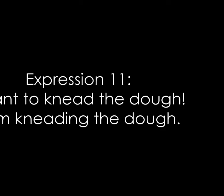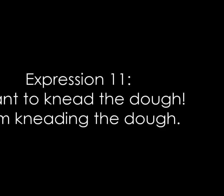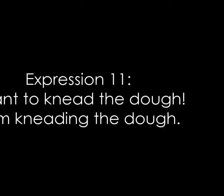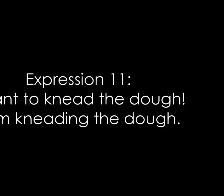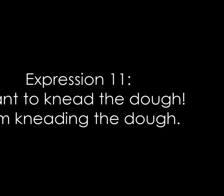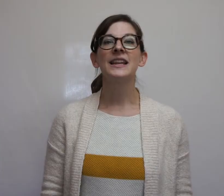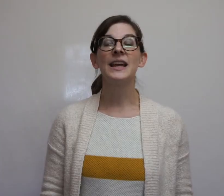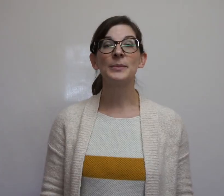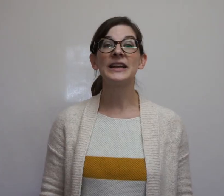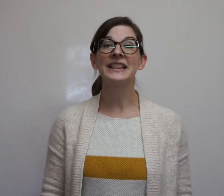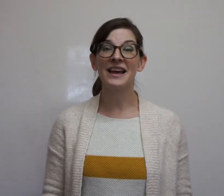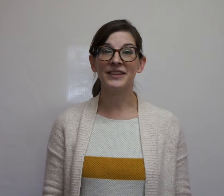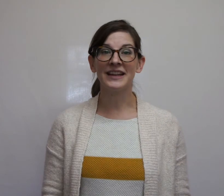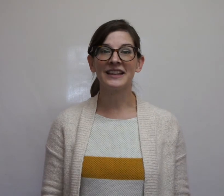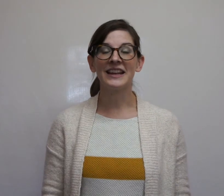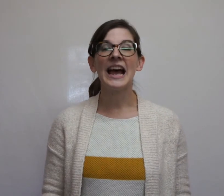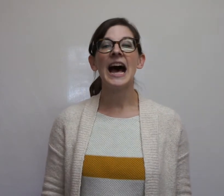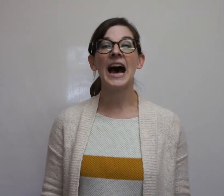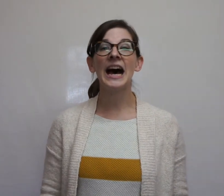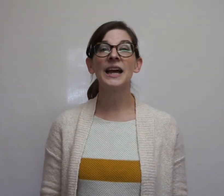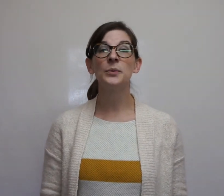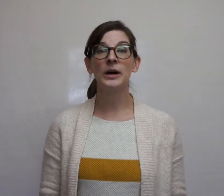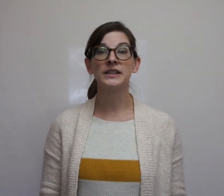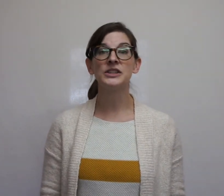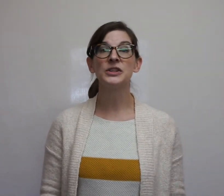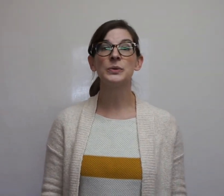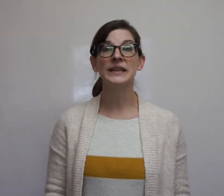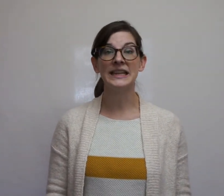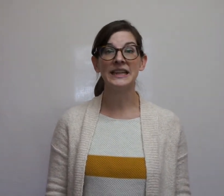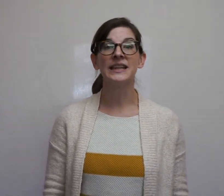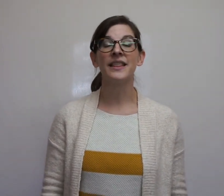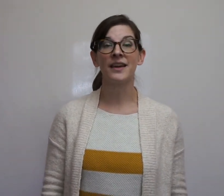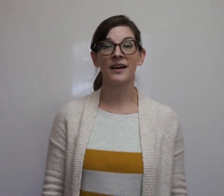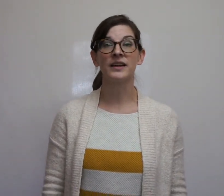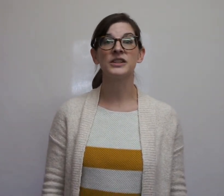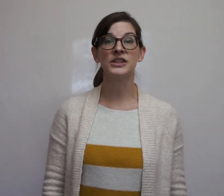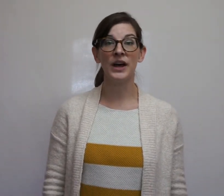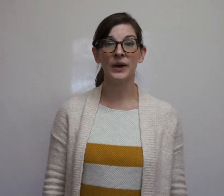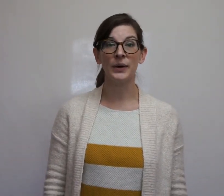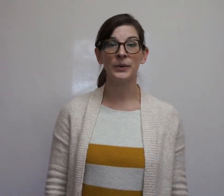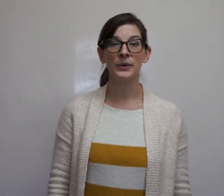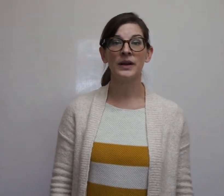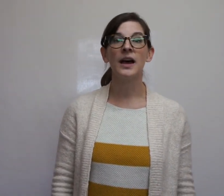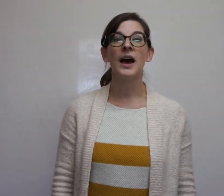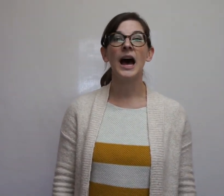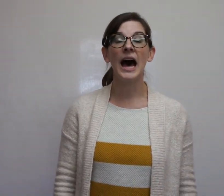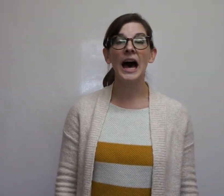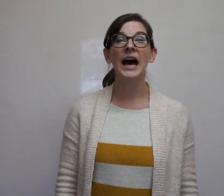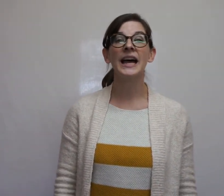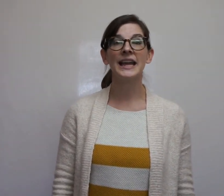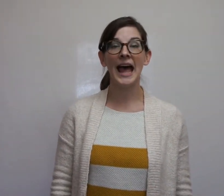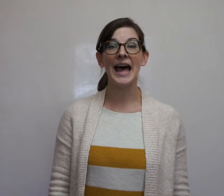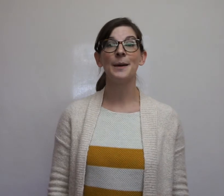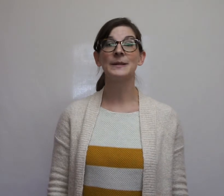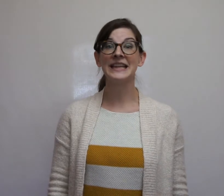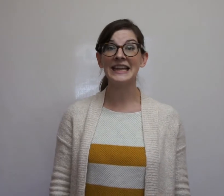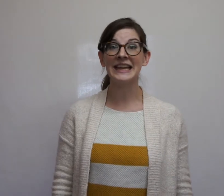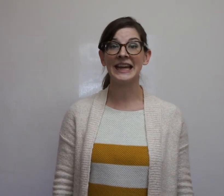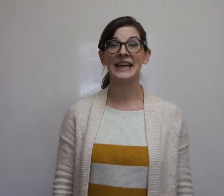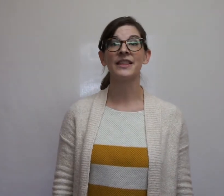Number eleven, I want to knead the dough. I am kneading